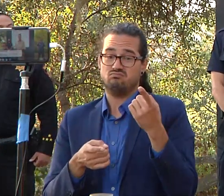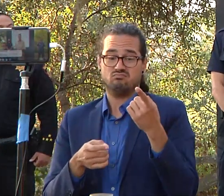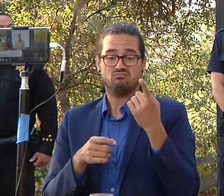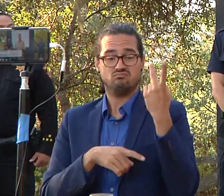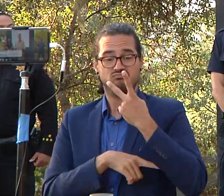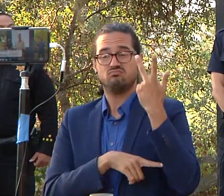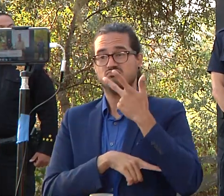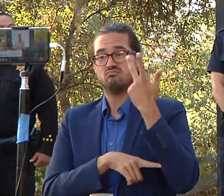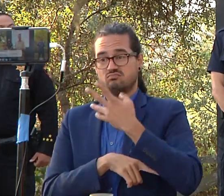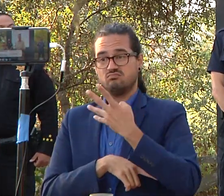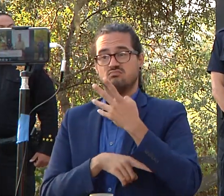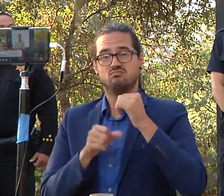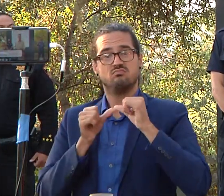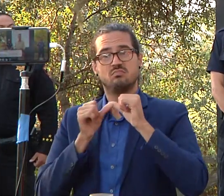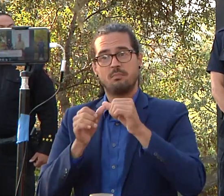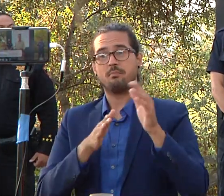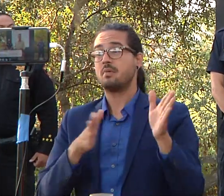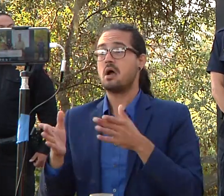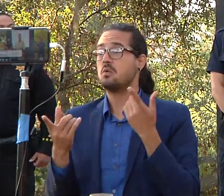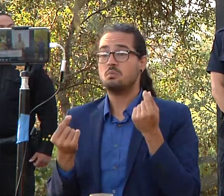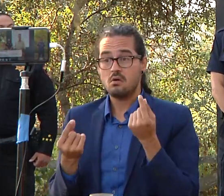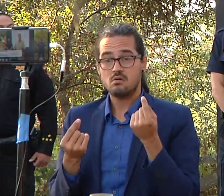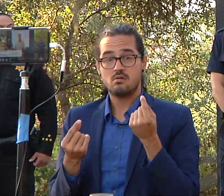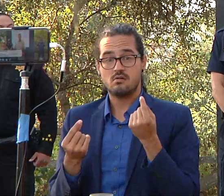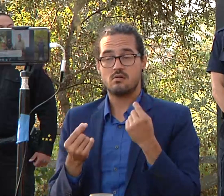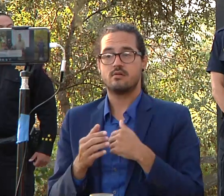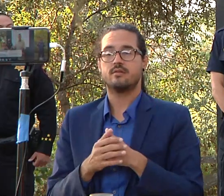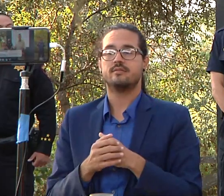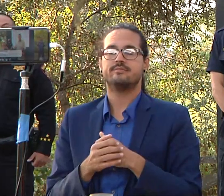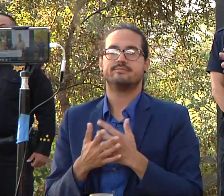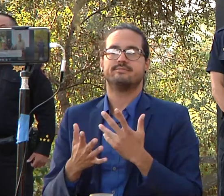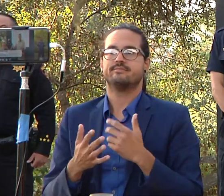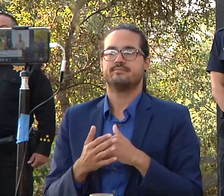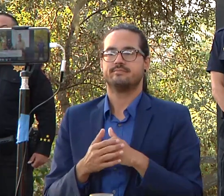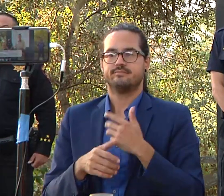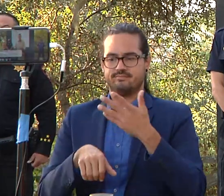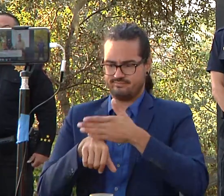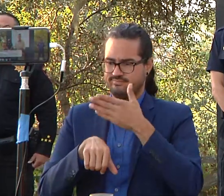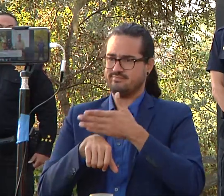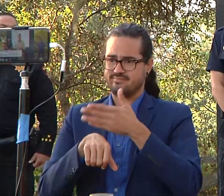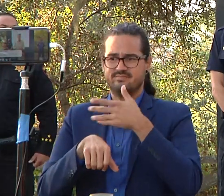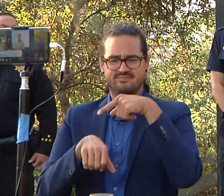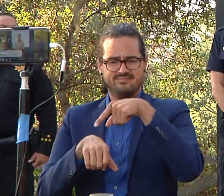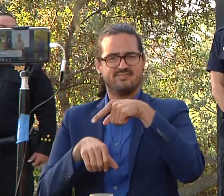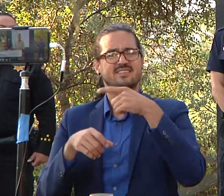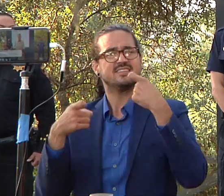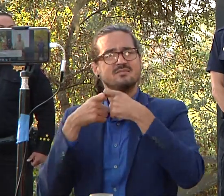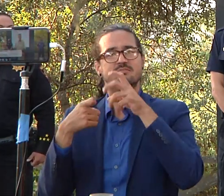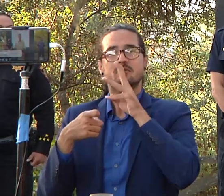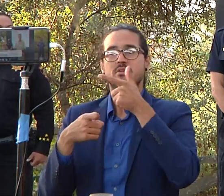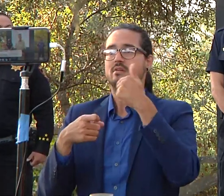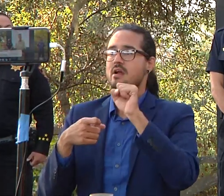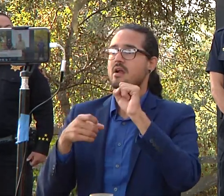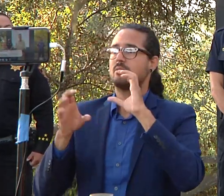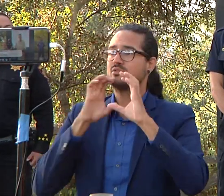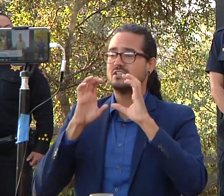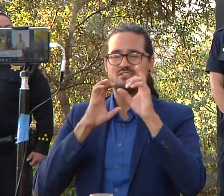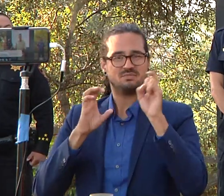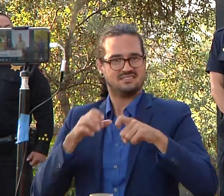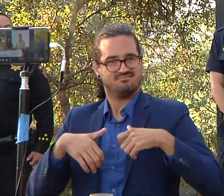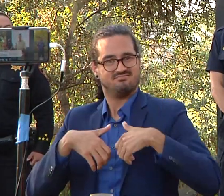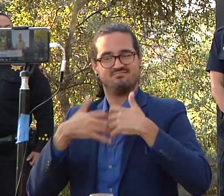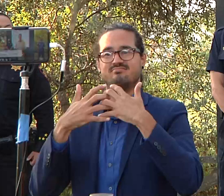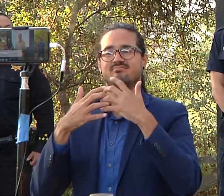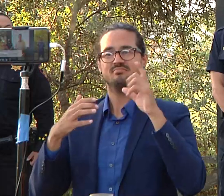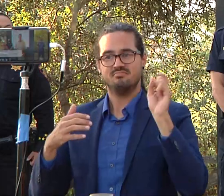comprehensive and really dependent upon uh the infrastructure improvements that need to take place to get people back home last night i kind of gave like a a little bit of a